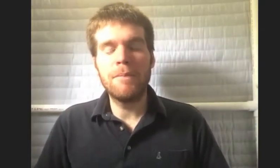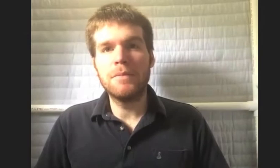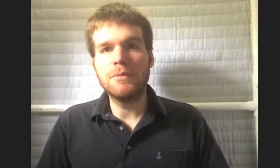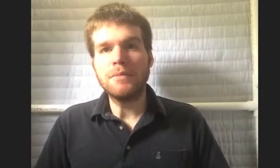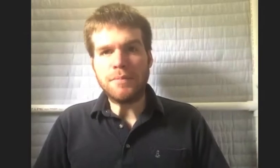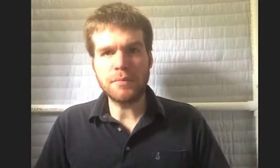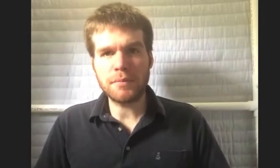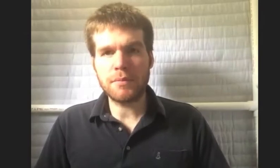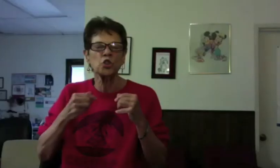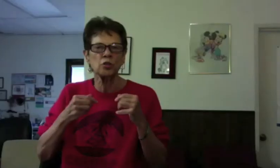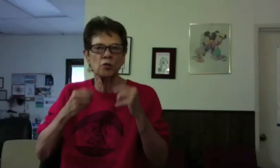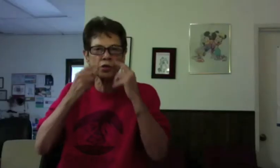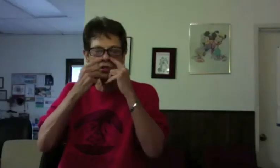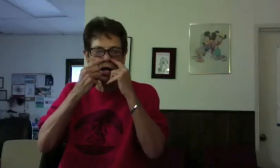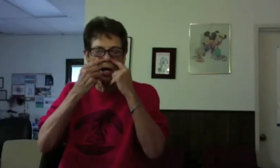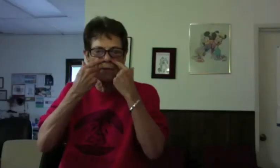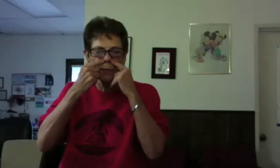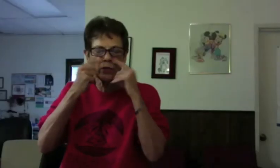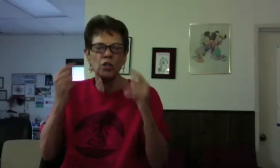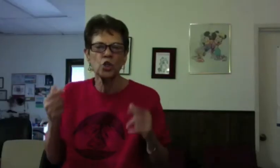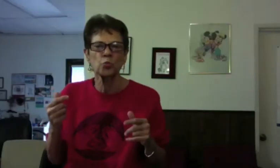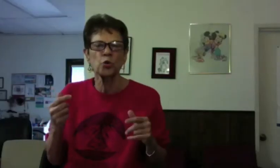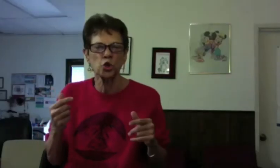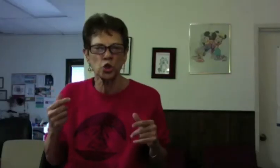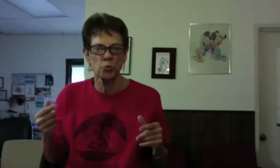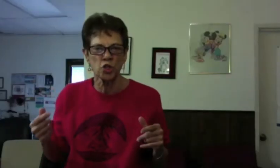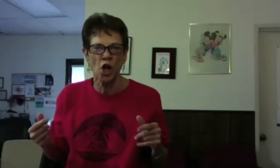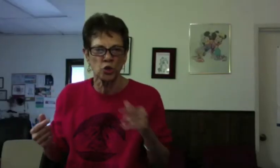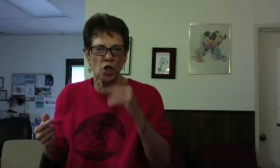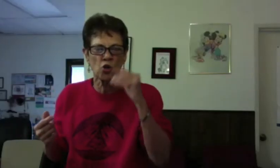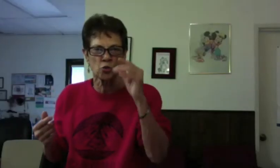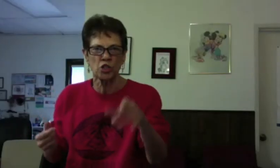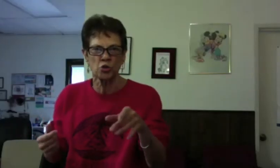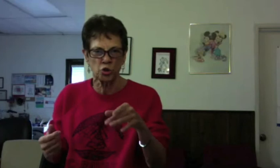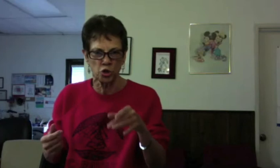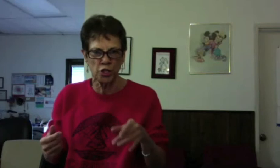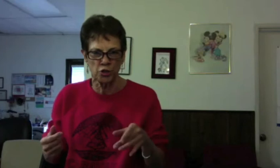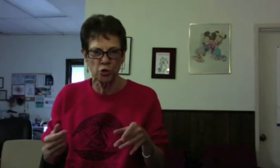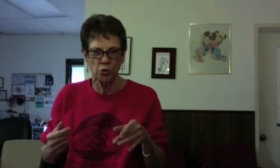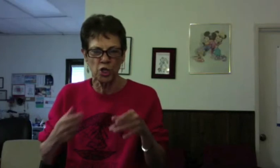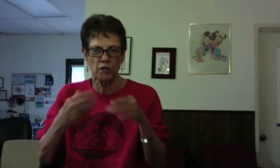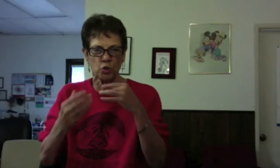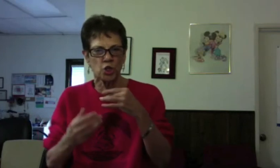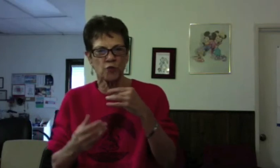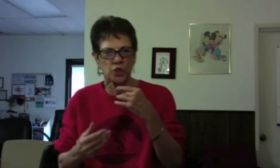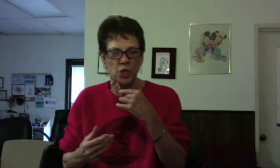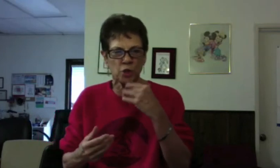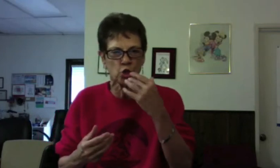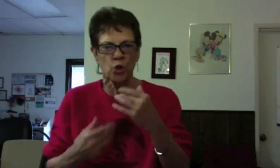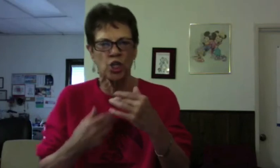So sometimes what you can do is you can pull your lips out, and that also makes you more nerdy, too. It gives you a different thing, because you can't